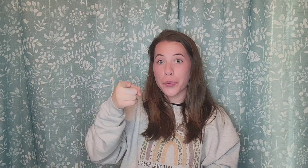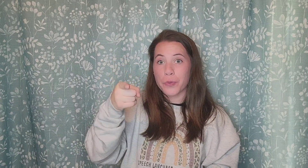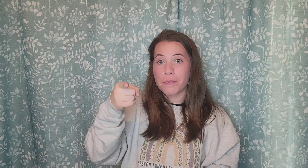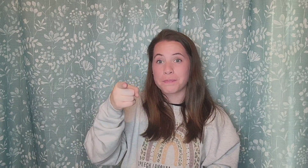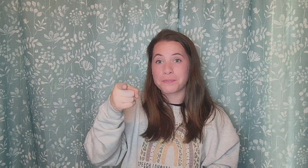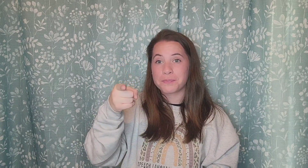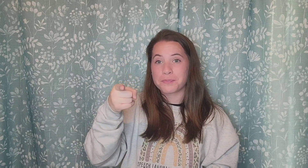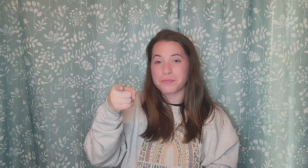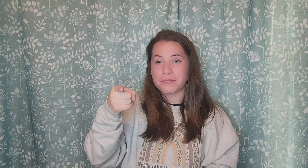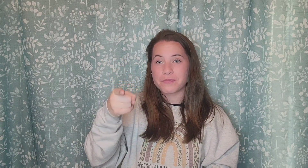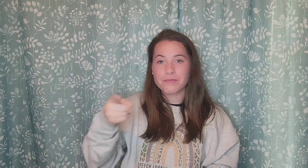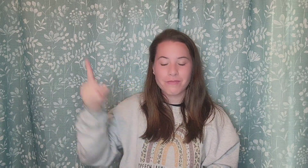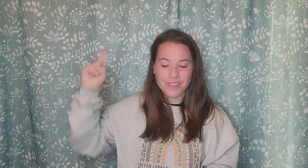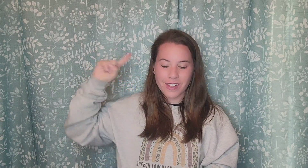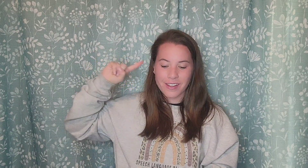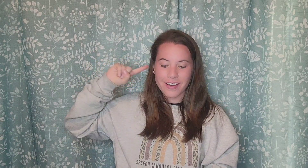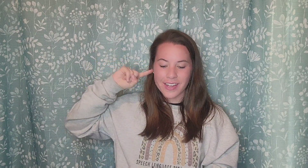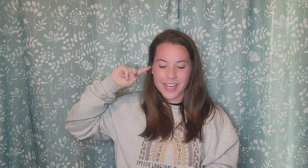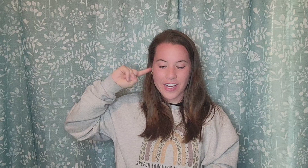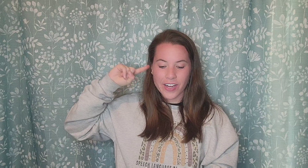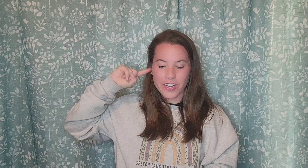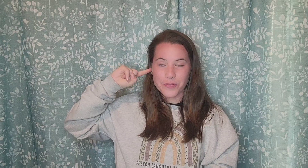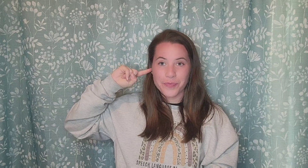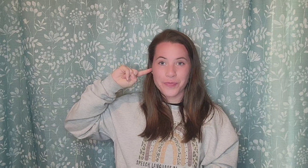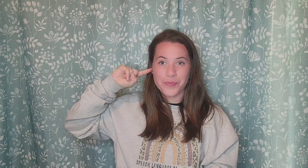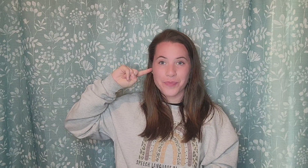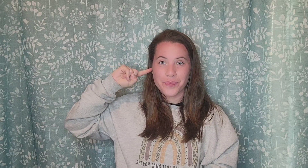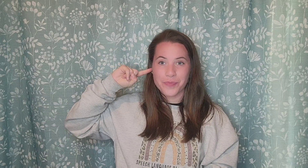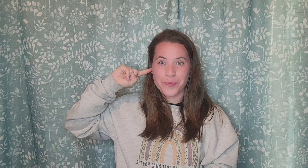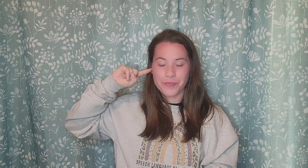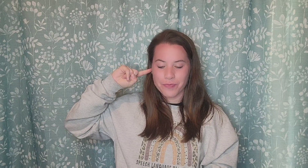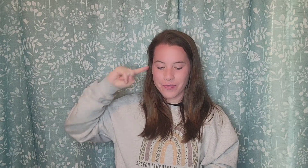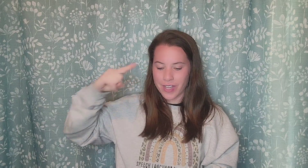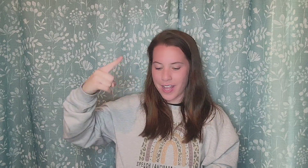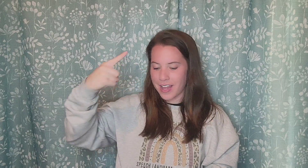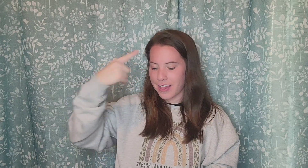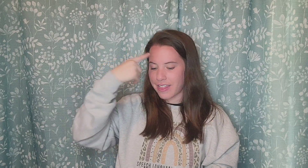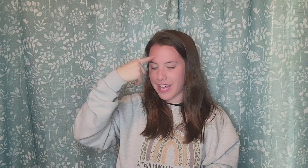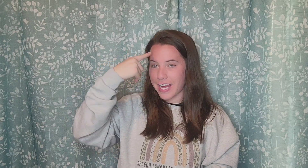hear think